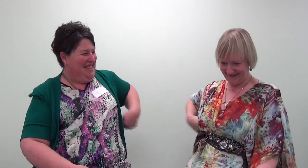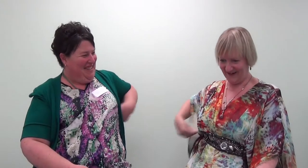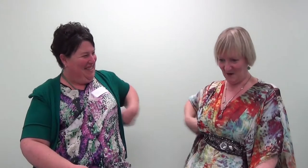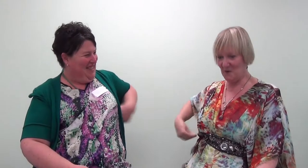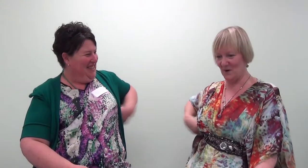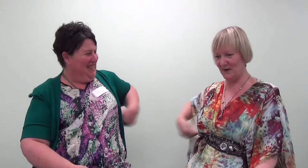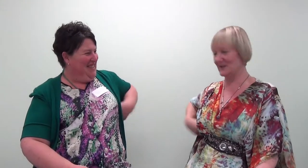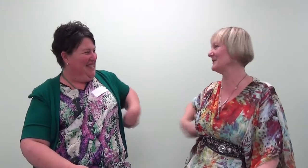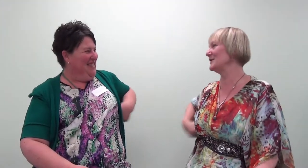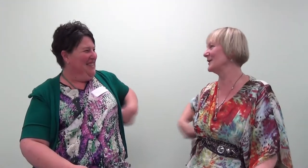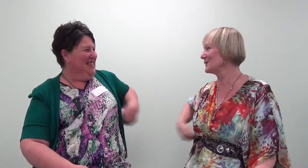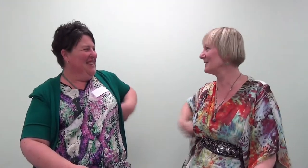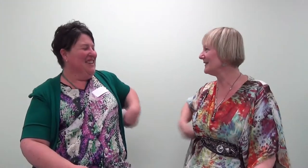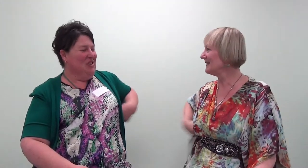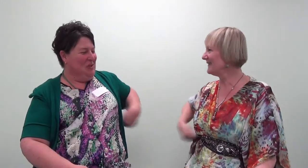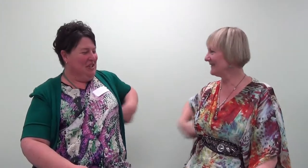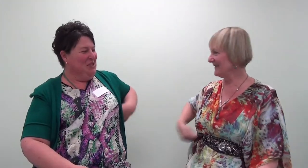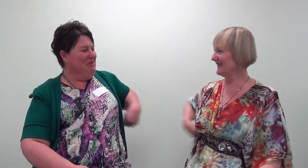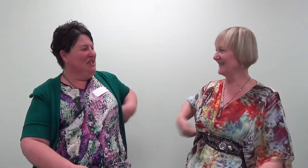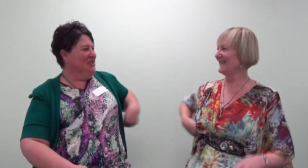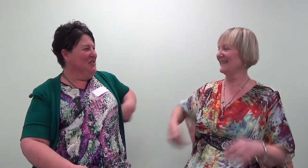I want it to be gentle. And I want it to be gentle.